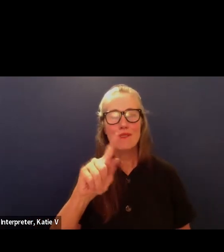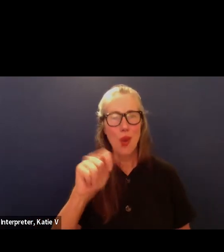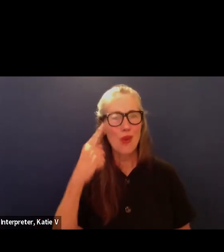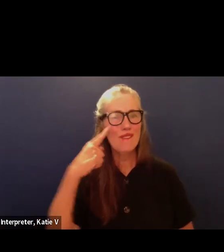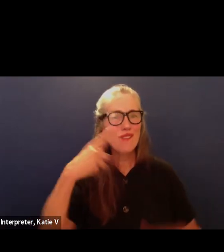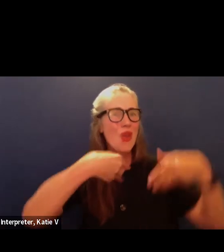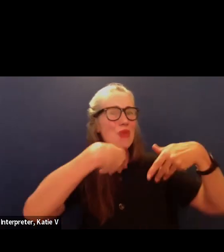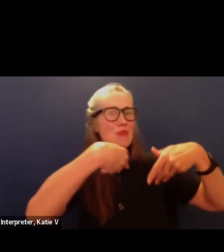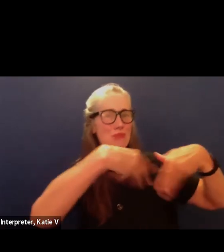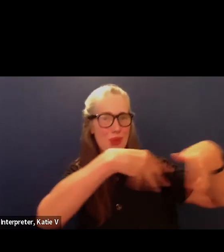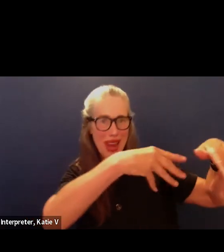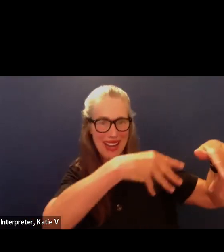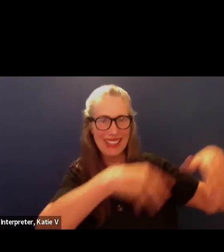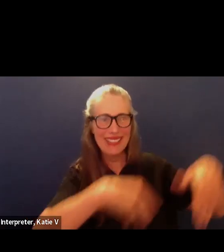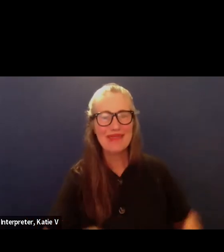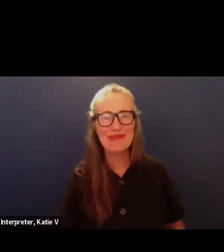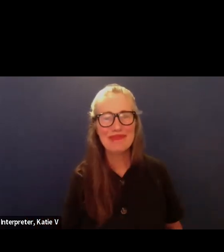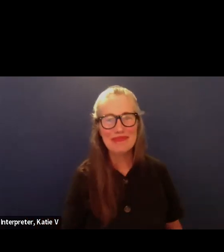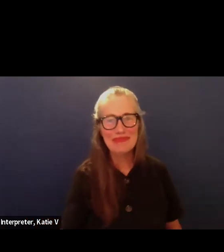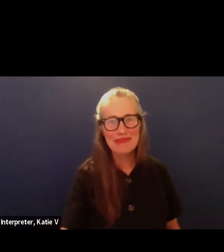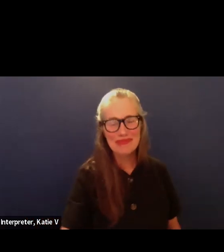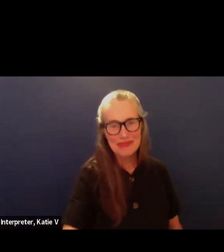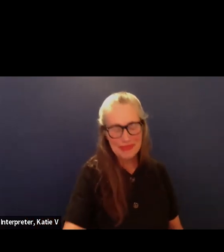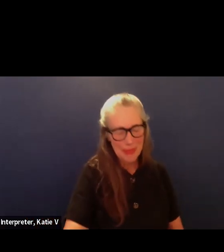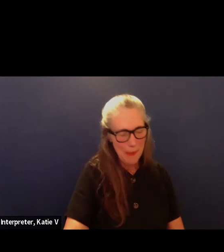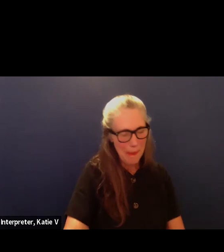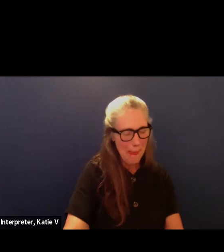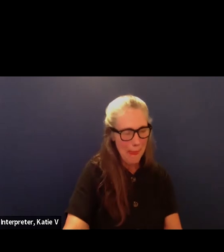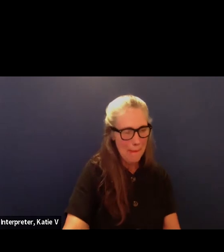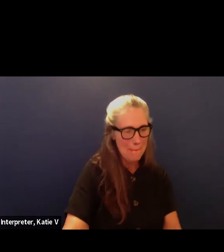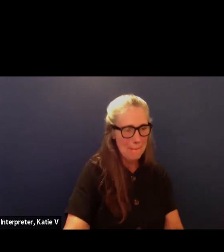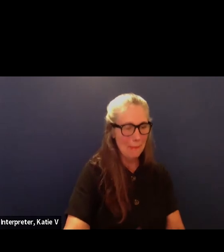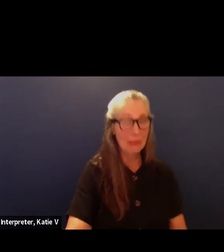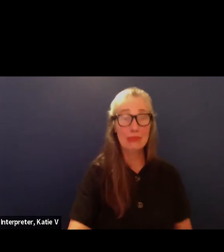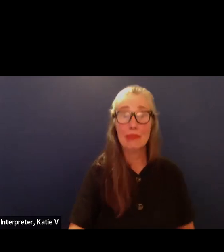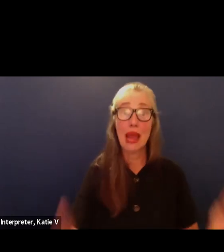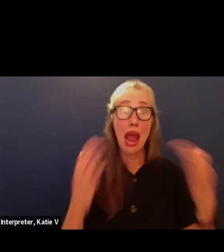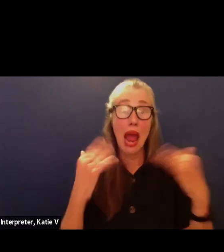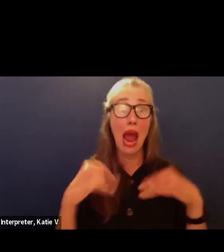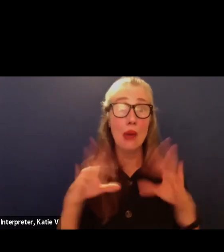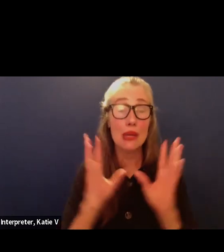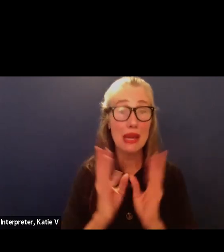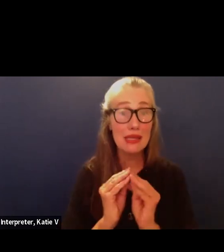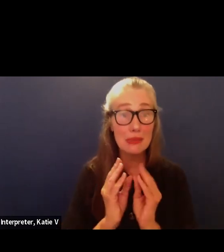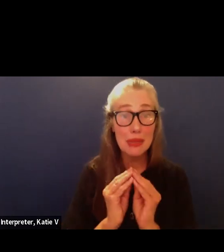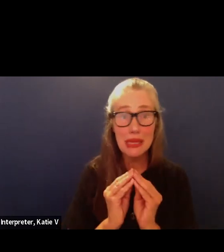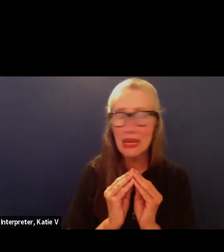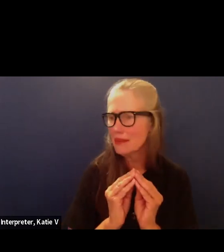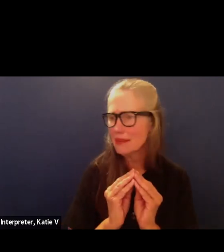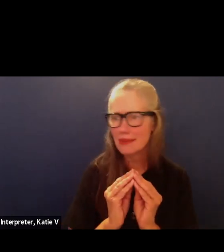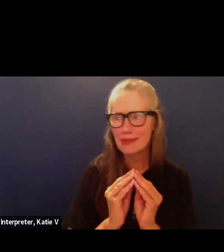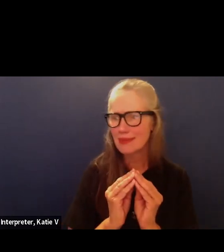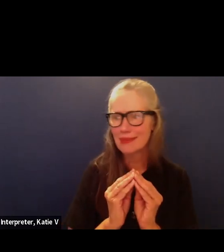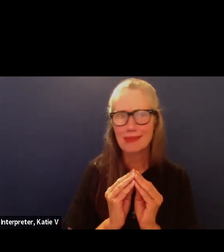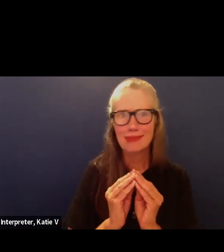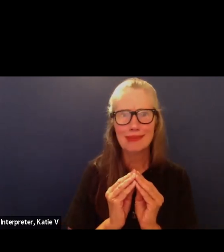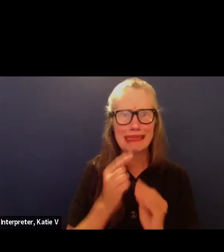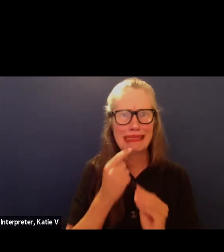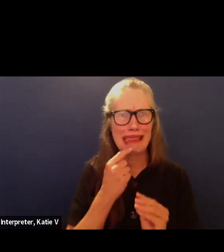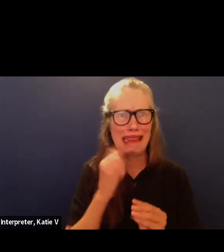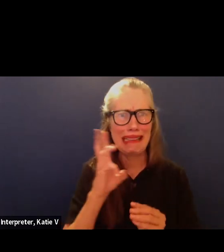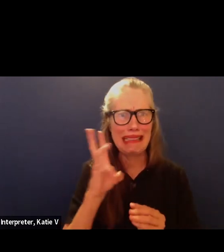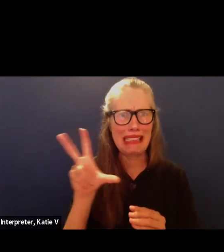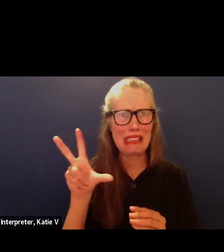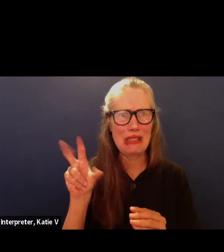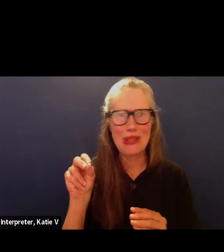No? Okay. So our next meeting, it seems incredible to be saying this at 6